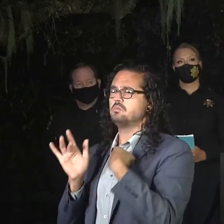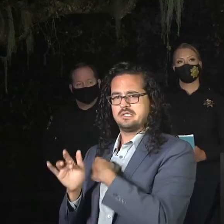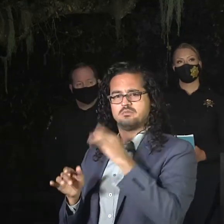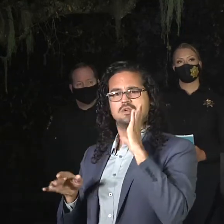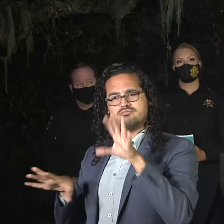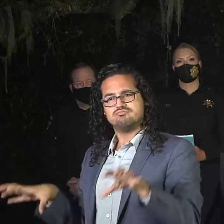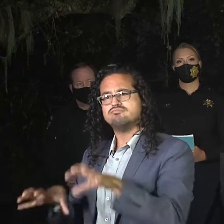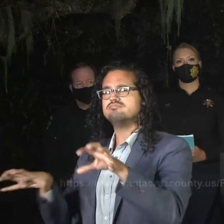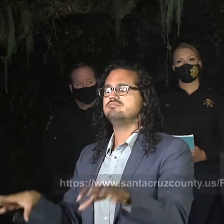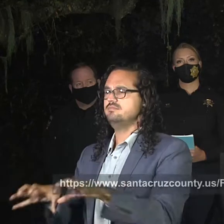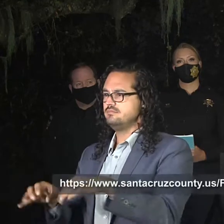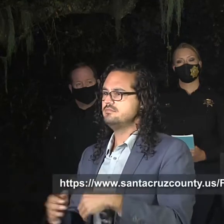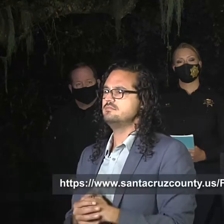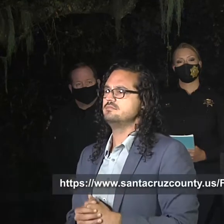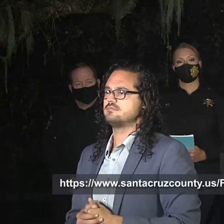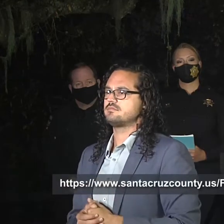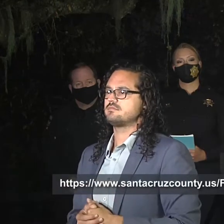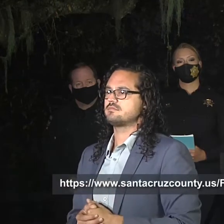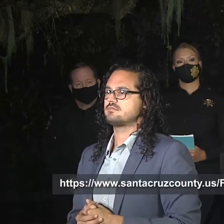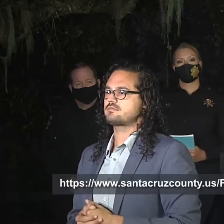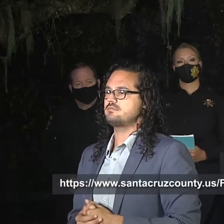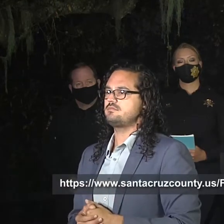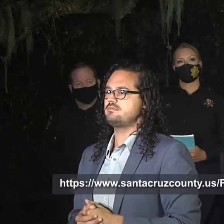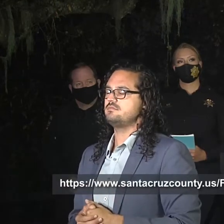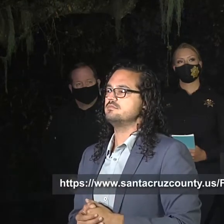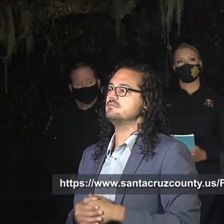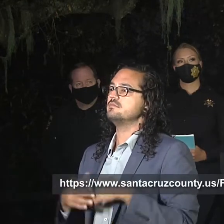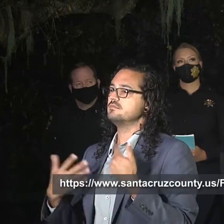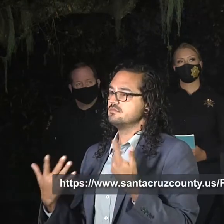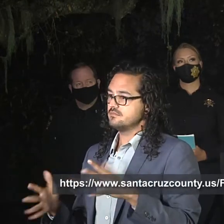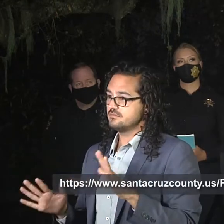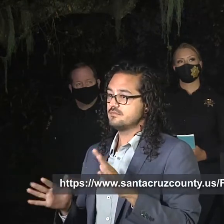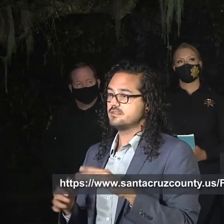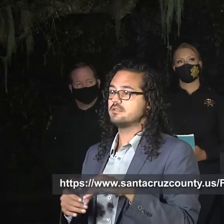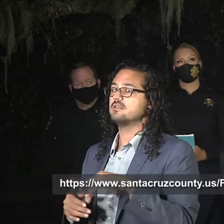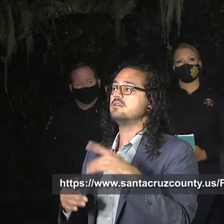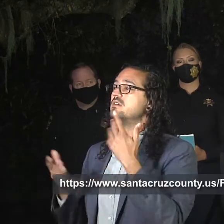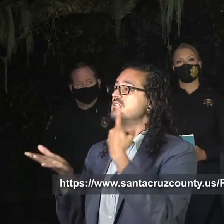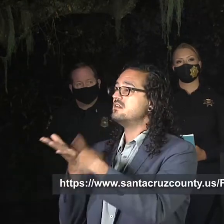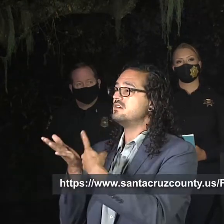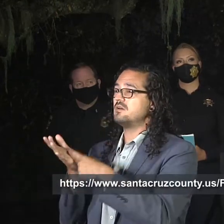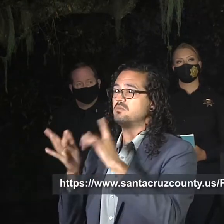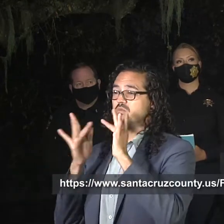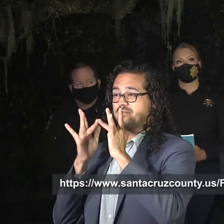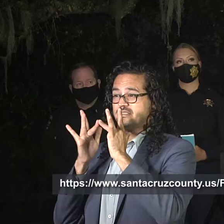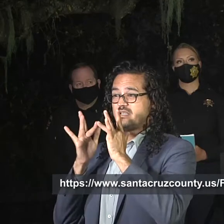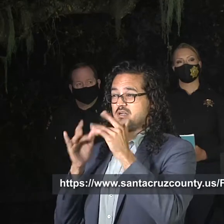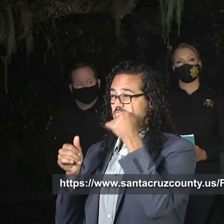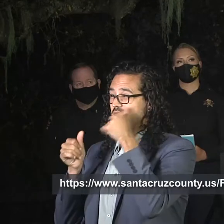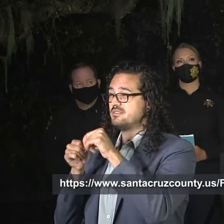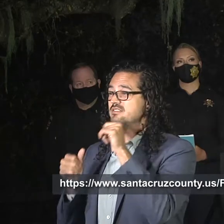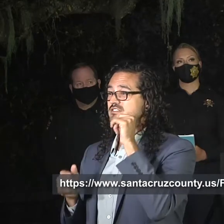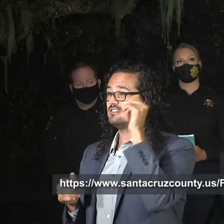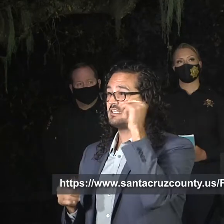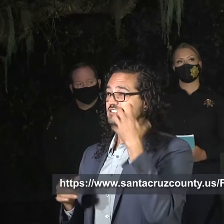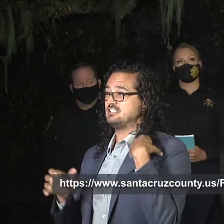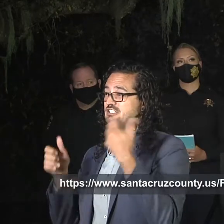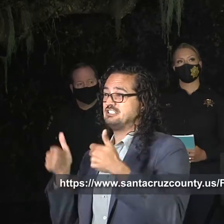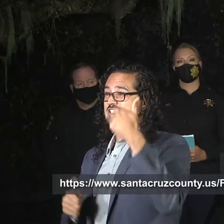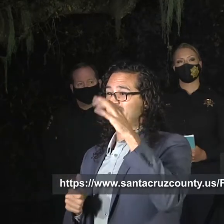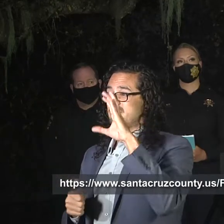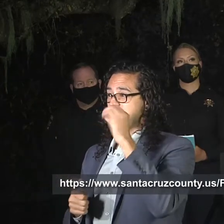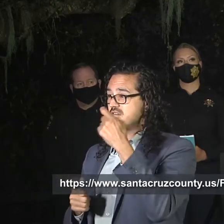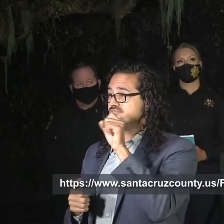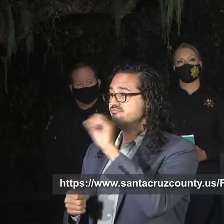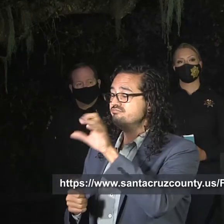And then lastly, just to touch on the the website that you heard Chief Cox mentioned, and I mentioned it last night, you know, we can